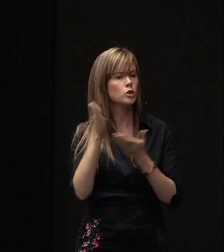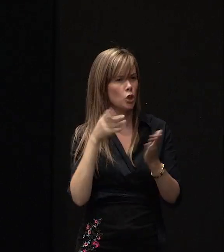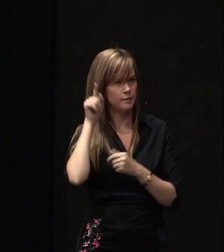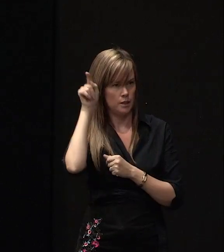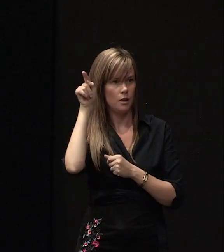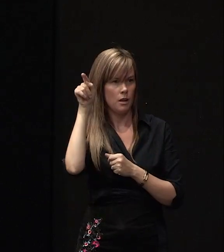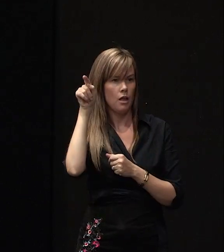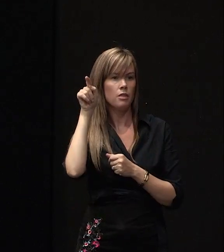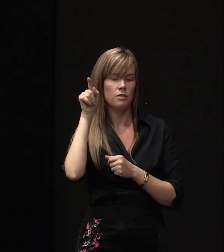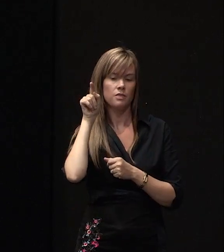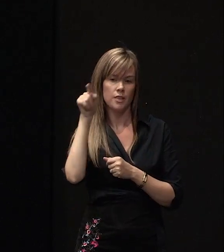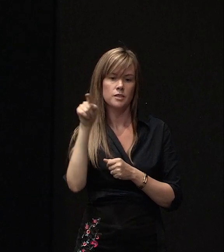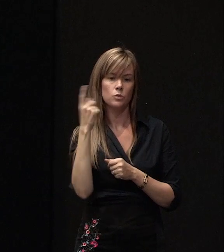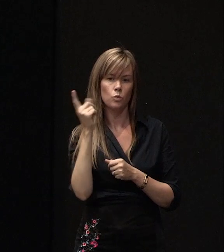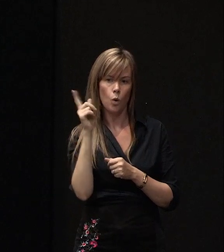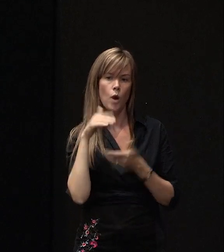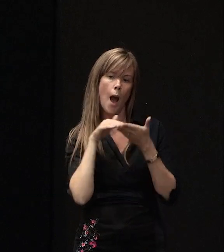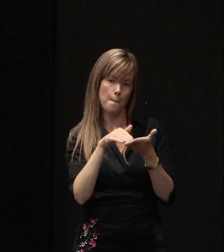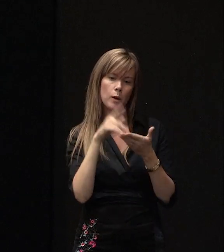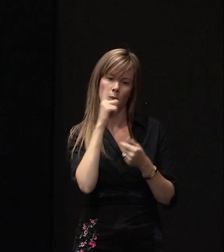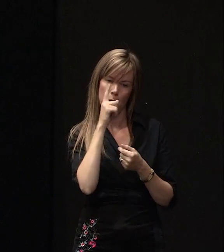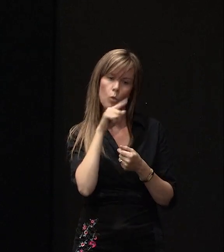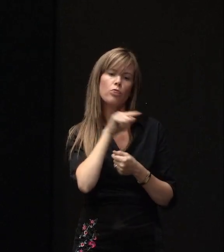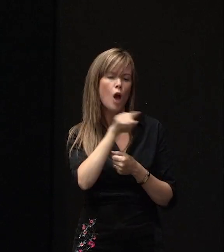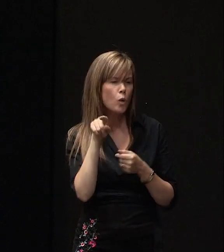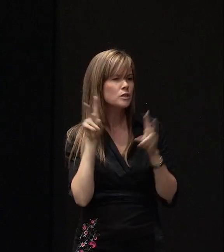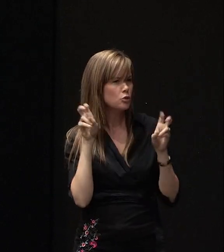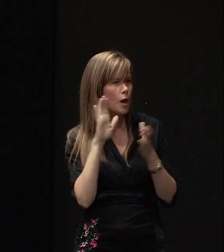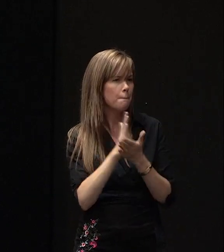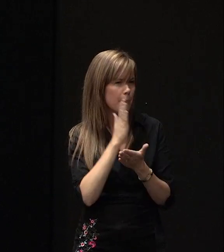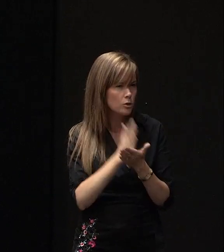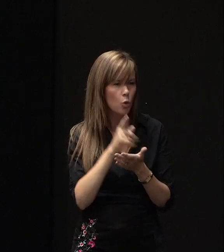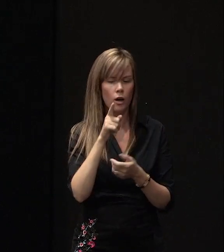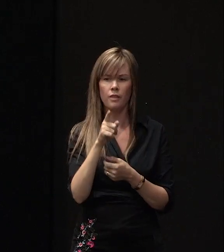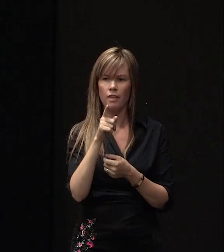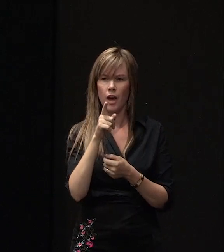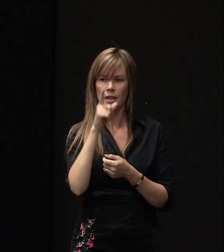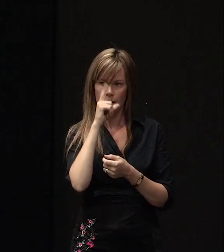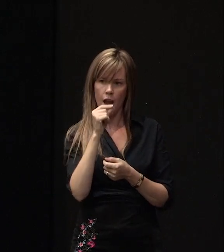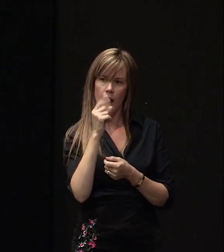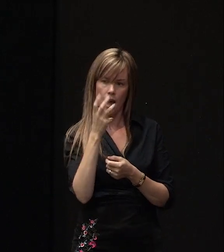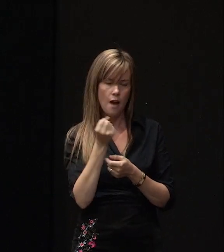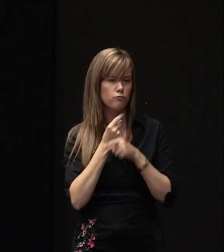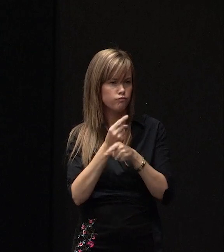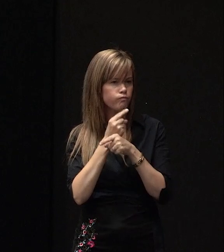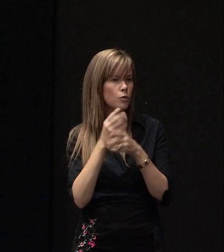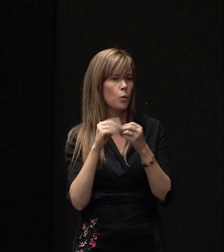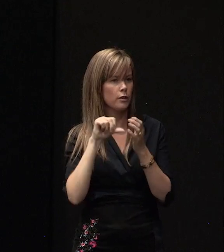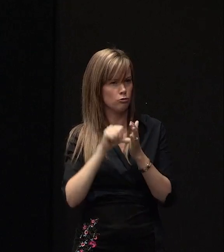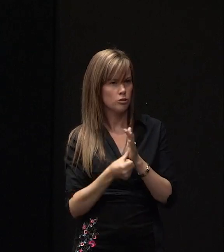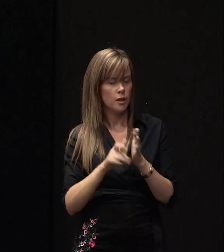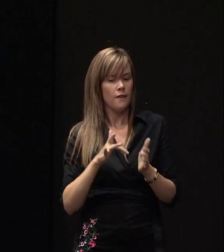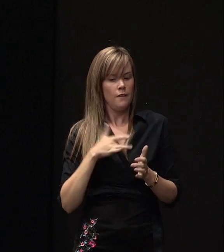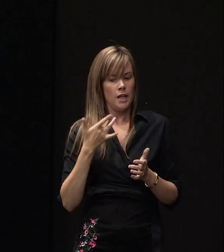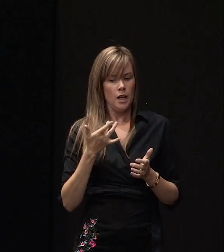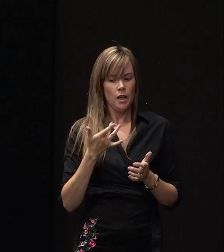that's the sort of thing we see helping people with those sort of issues as well, making sure they can actually have those sort of conversations with their insurer in a way they feel they get